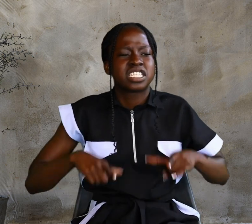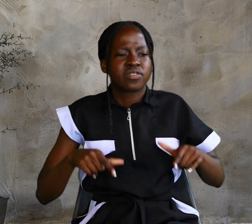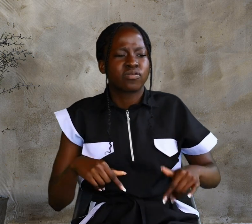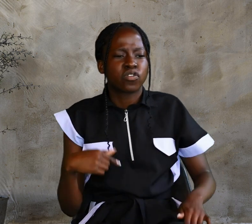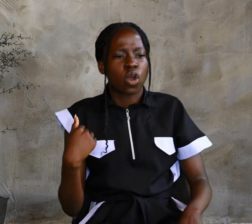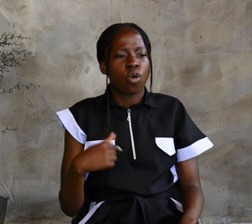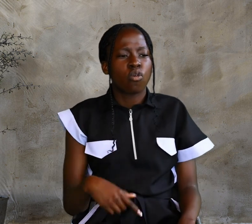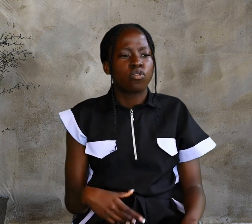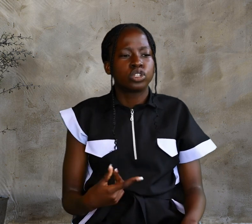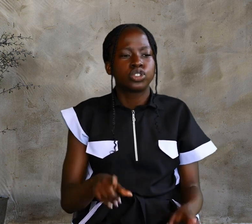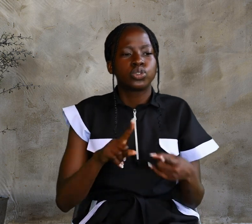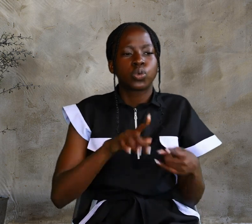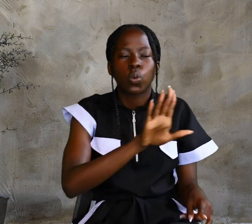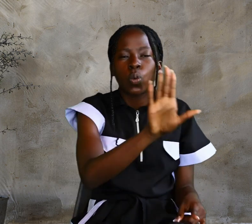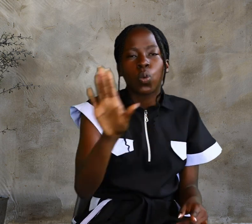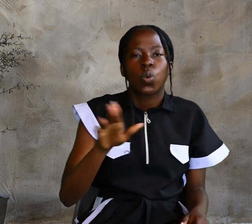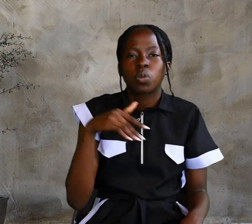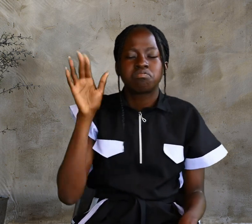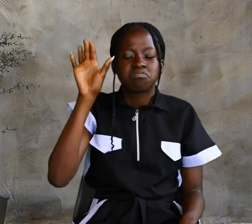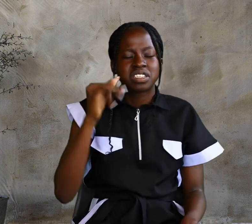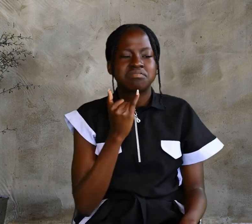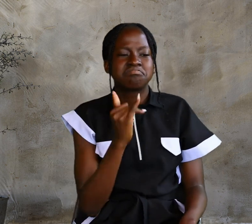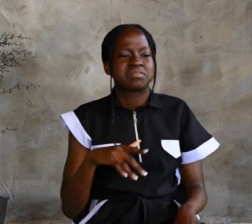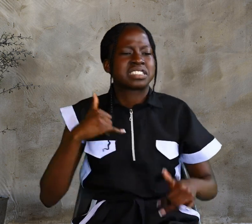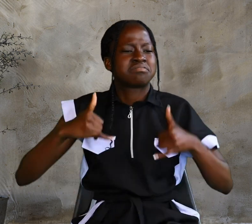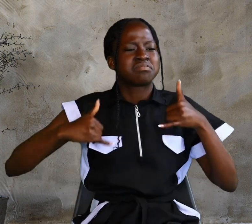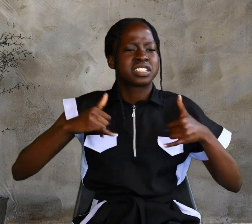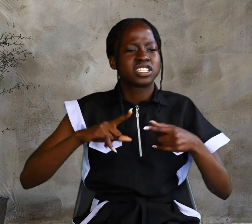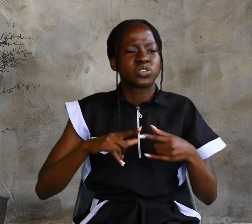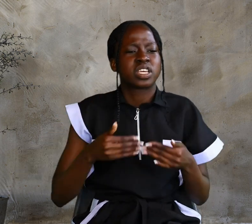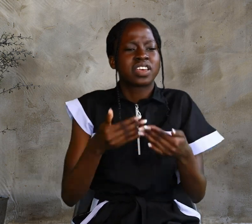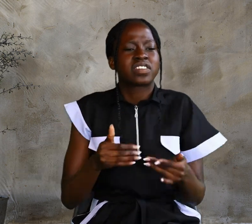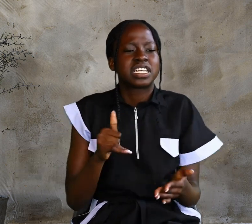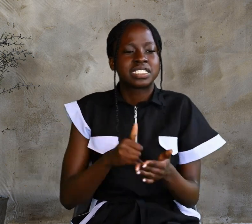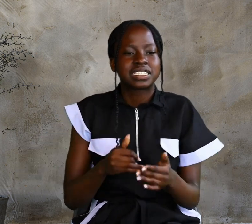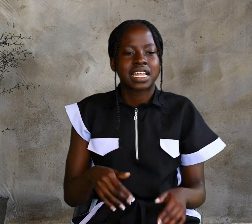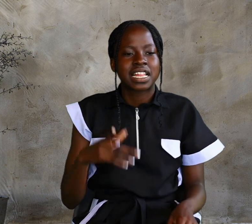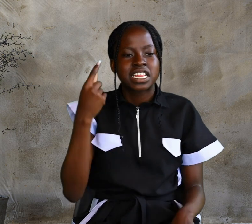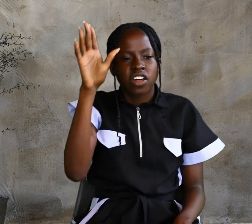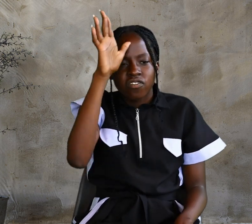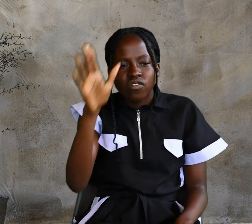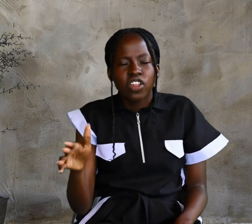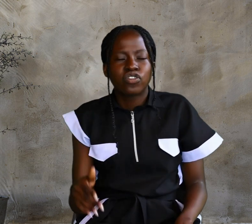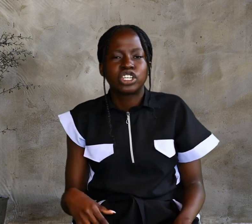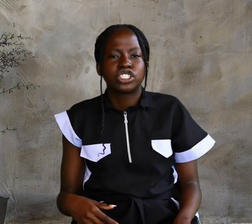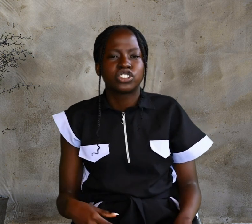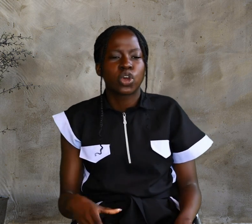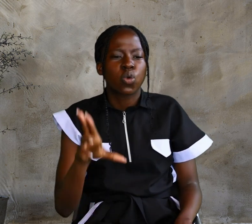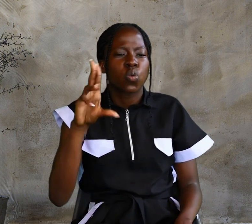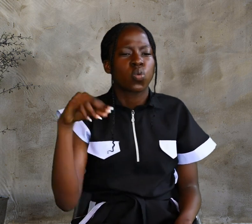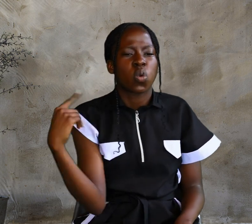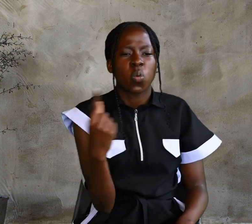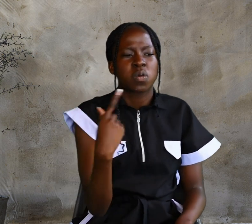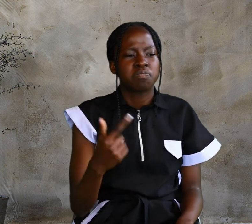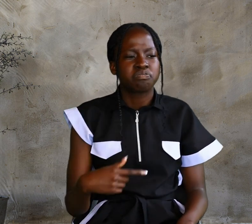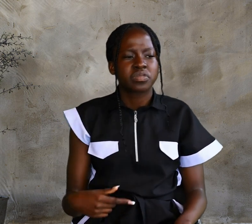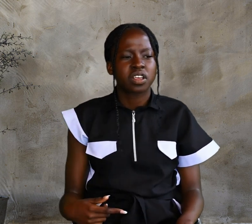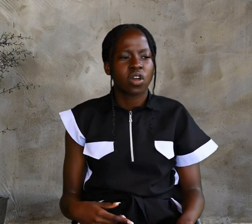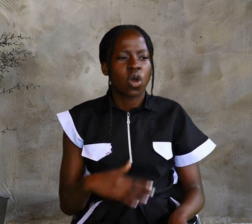to give it. Moreover, the Father judges no one, but has entrusted all judgment to the